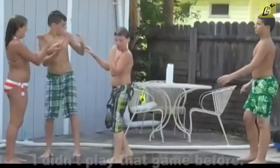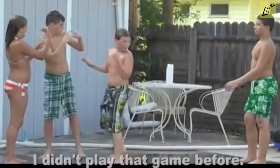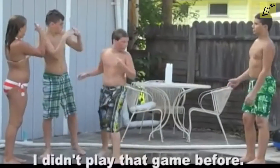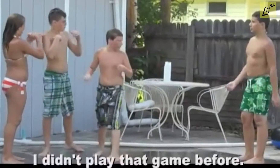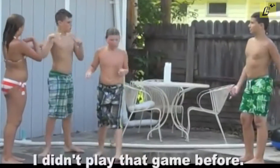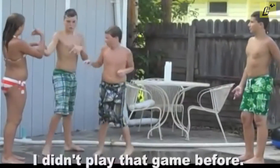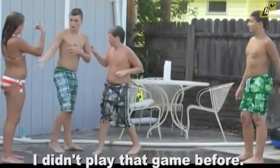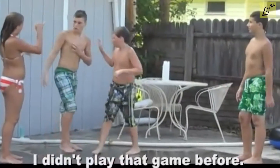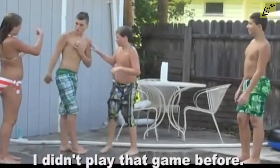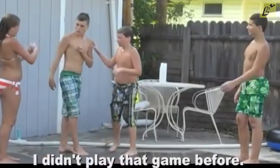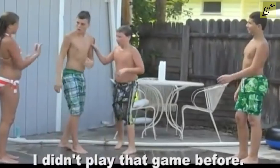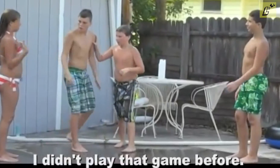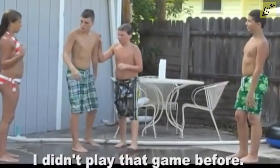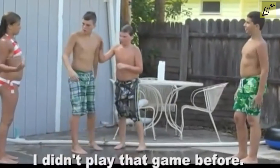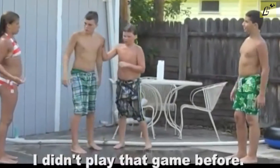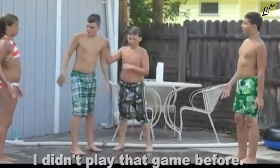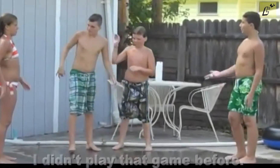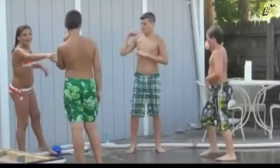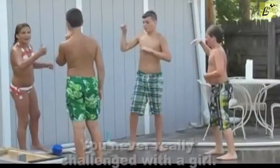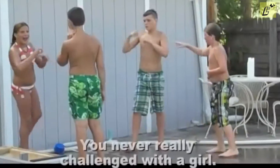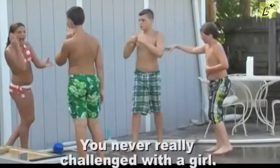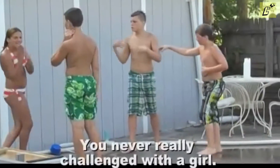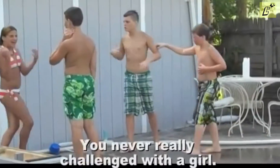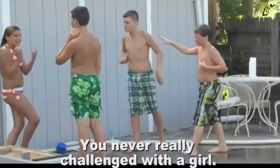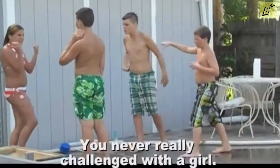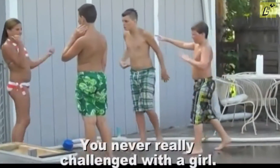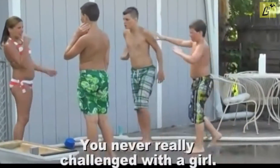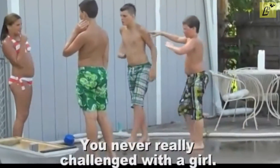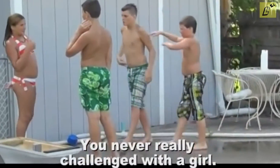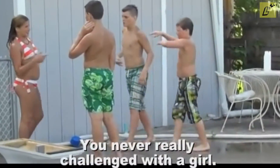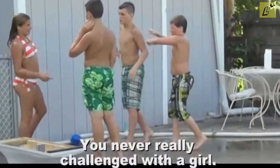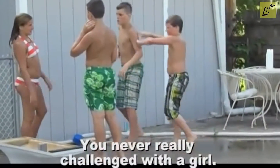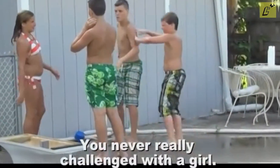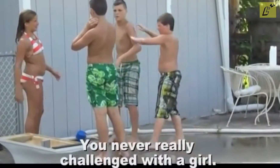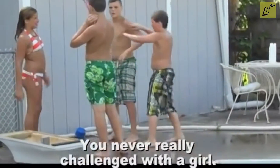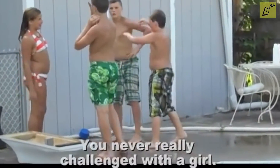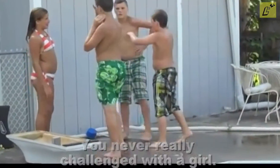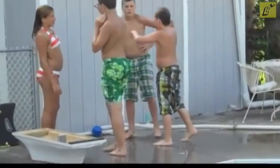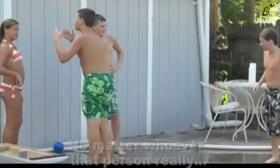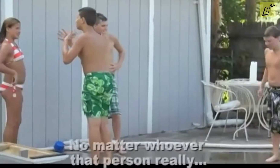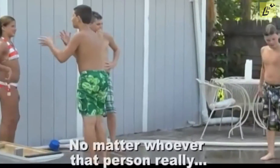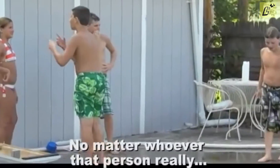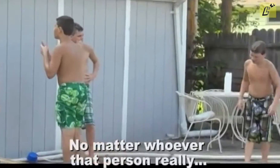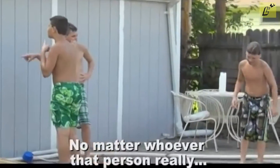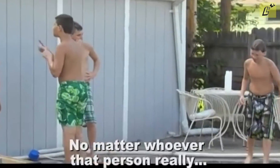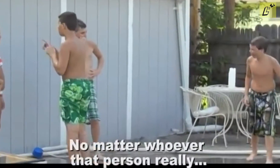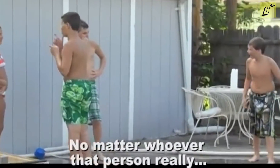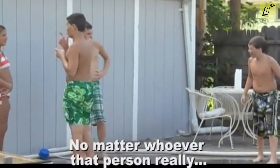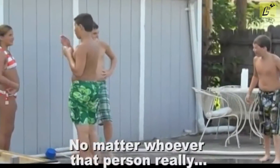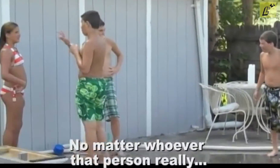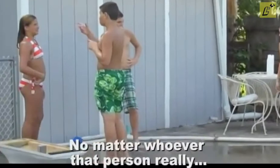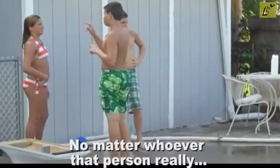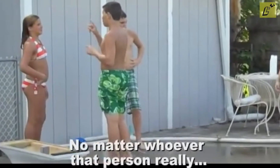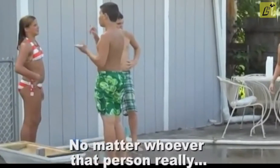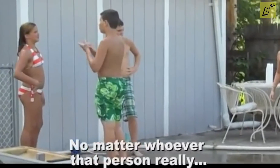I didn't play with that game before You never really challenged with a girl No matter whoever that person really